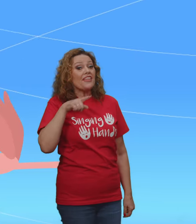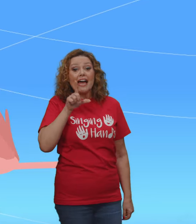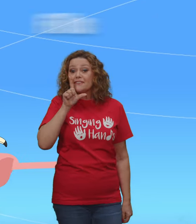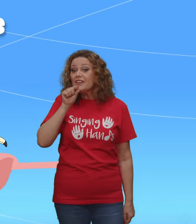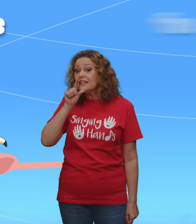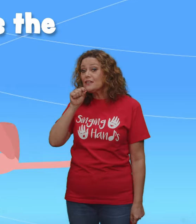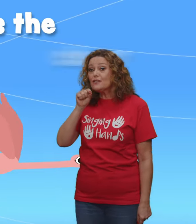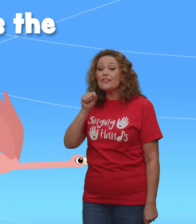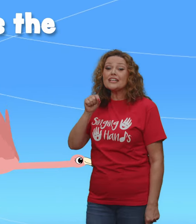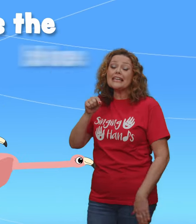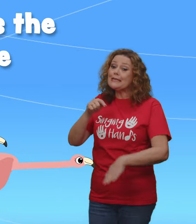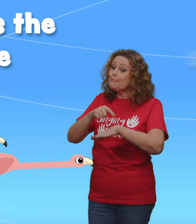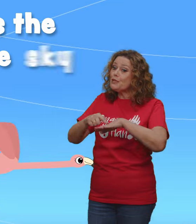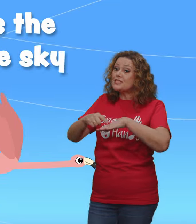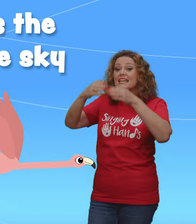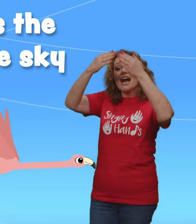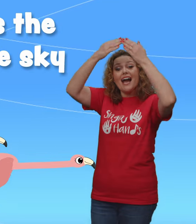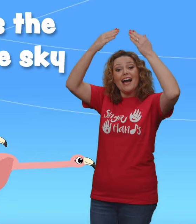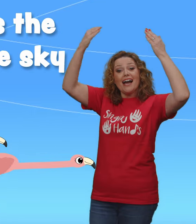that fills the blue blue sky